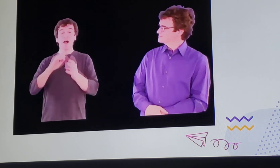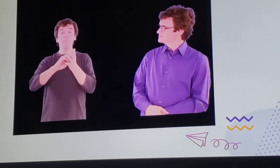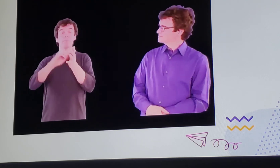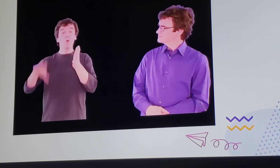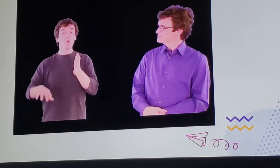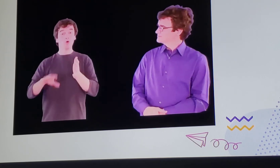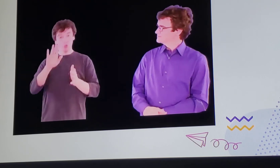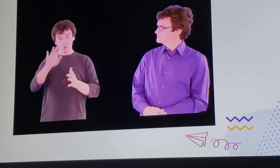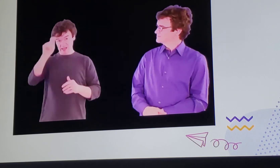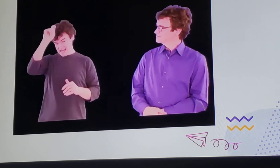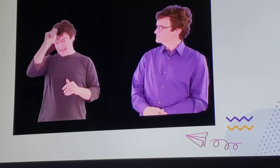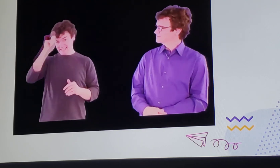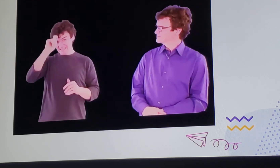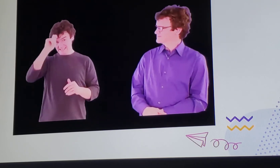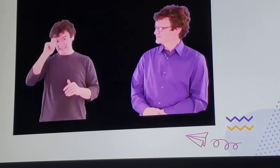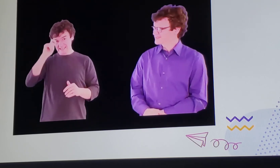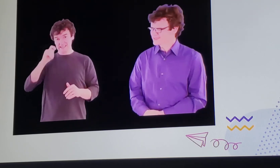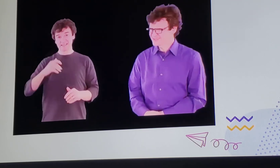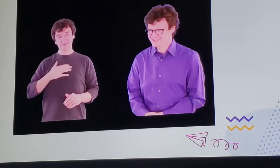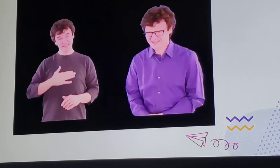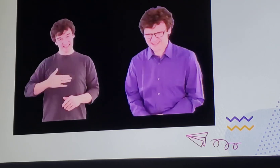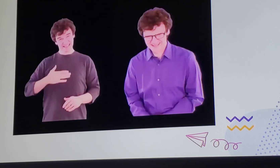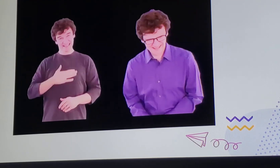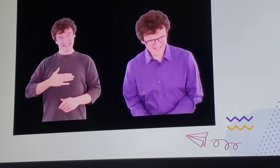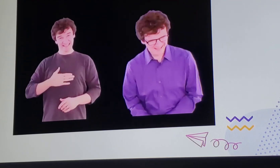Please, remove your hat. Please.